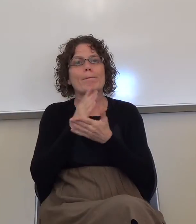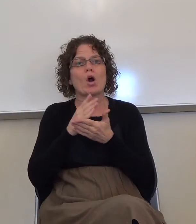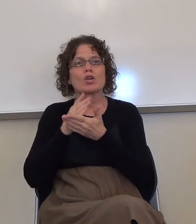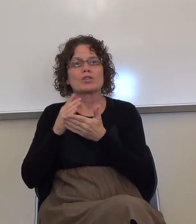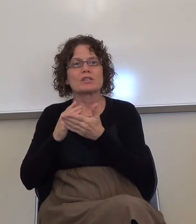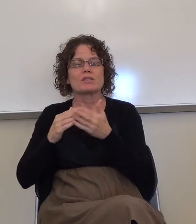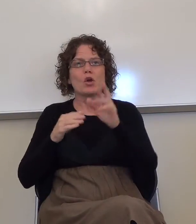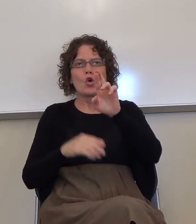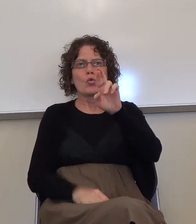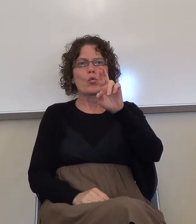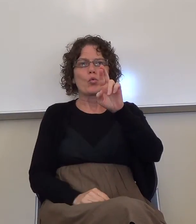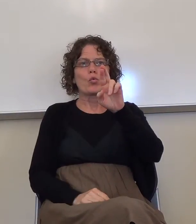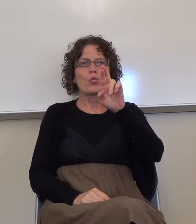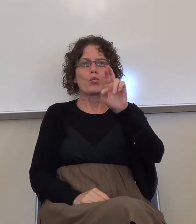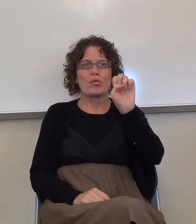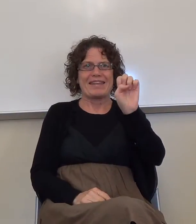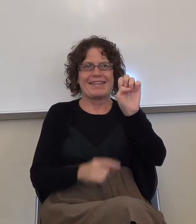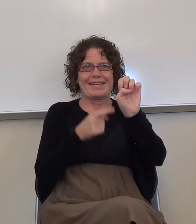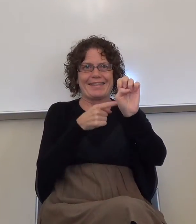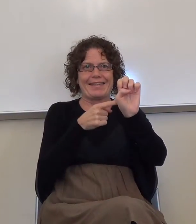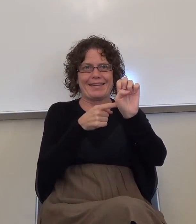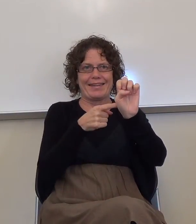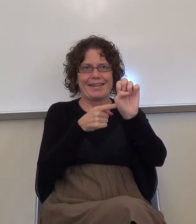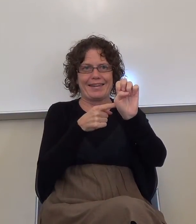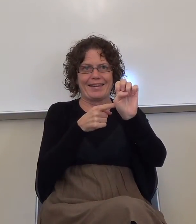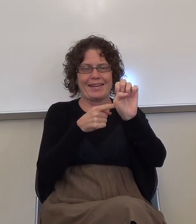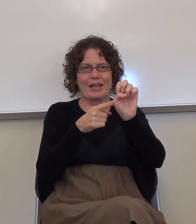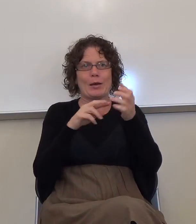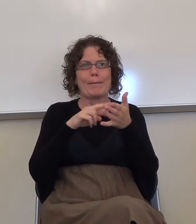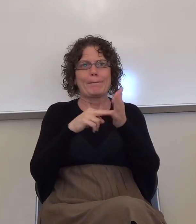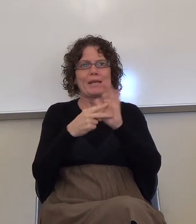means, re actually means back or again.